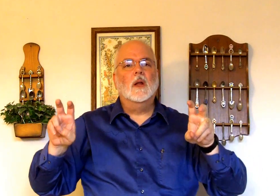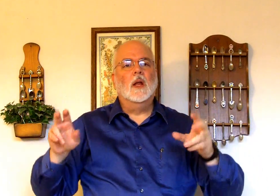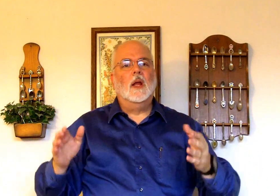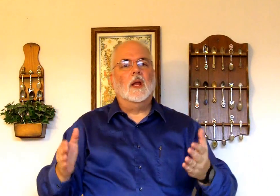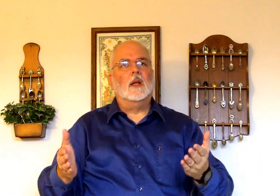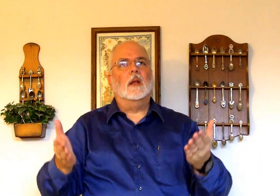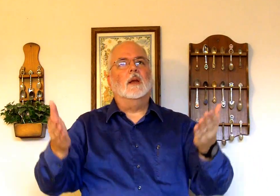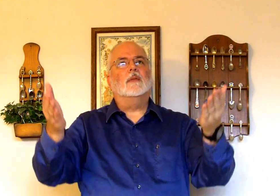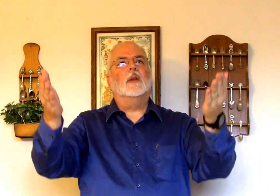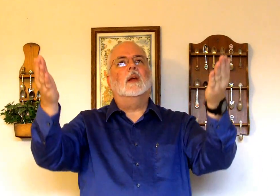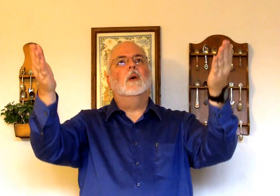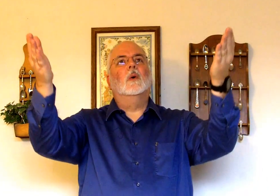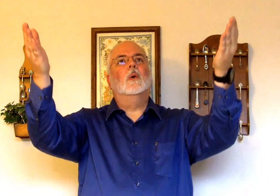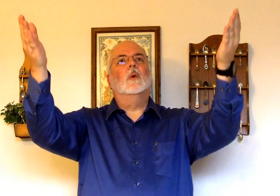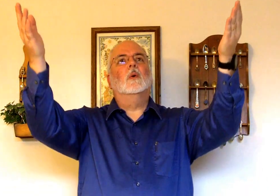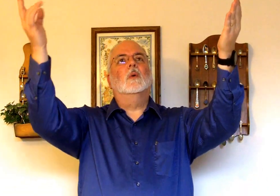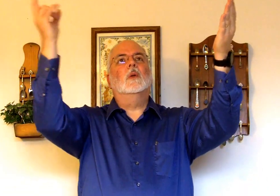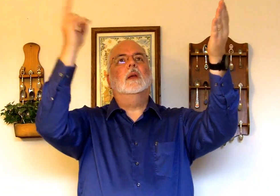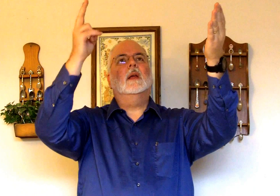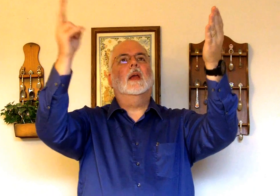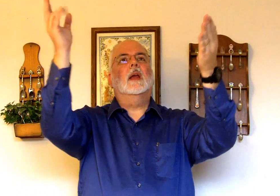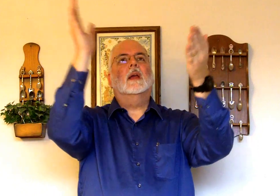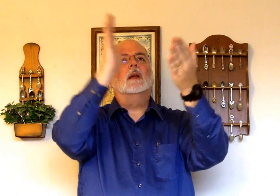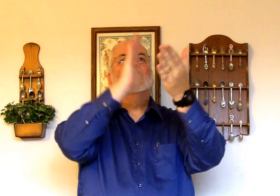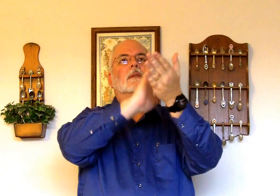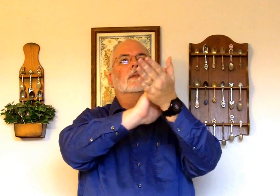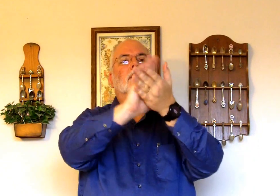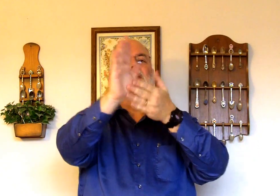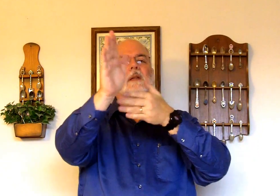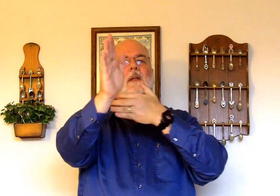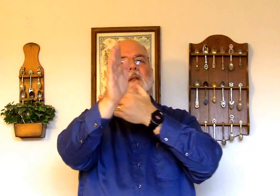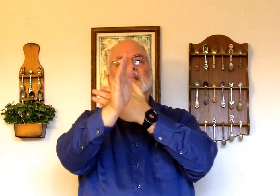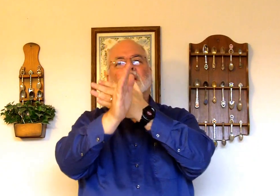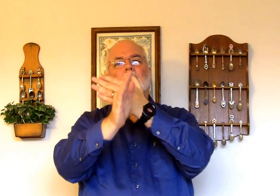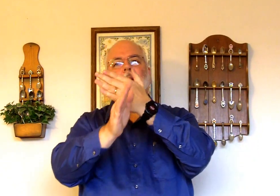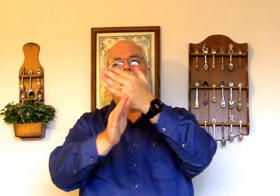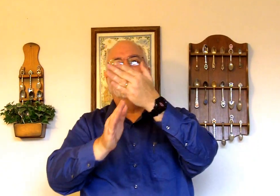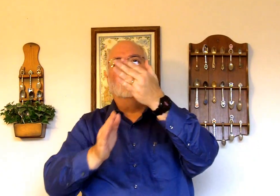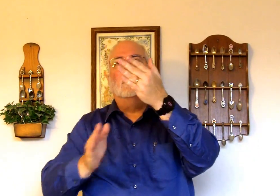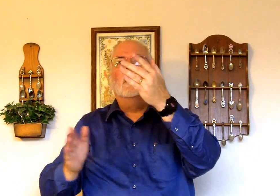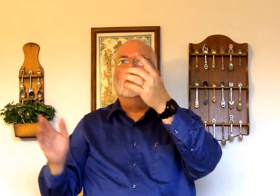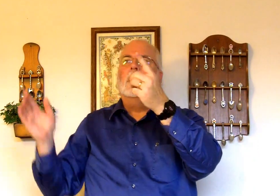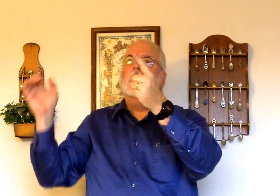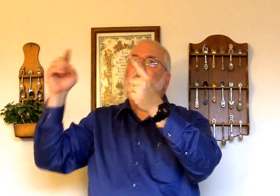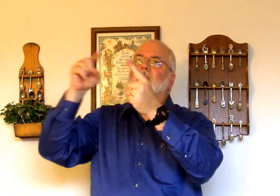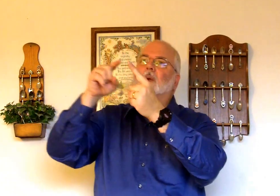Lifting holy hands to